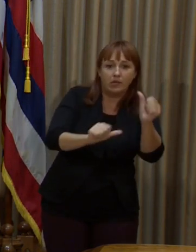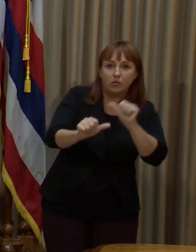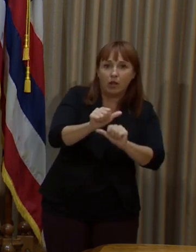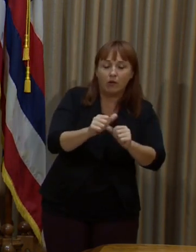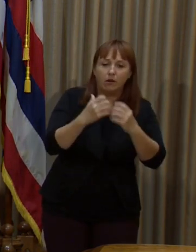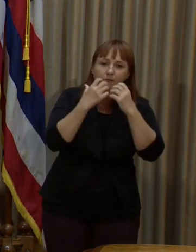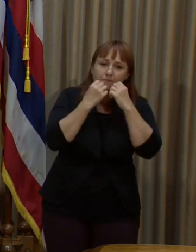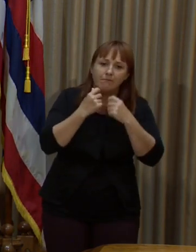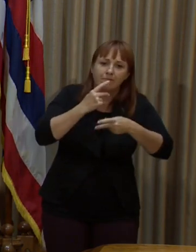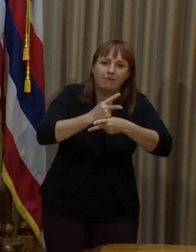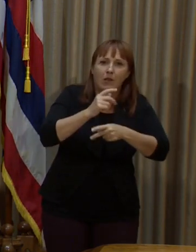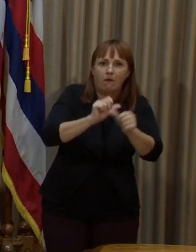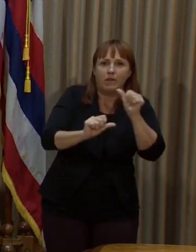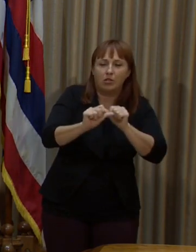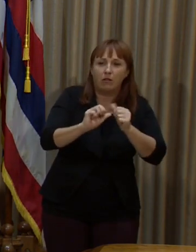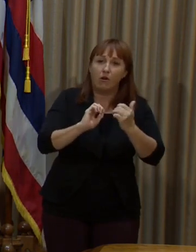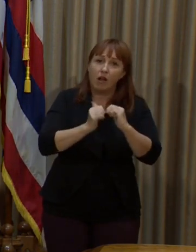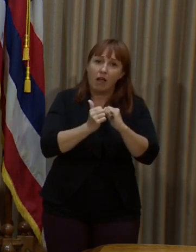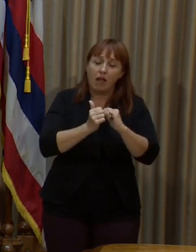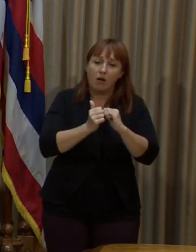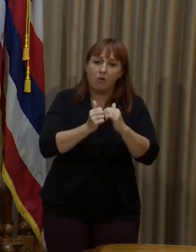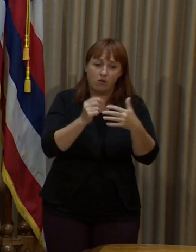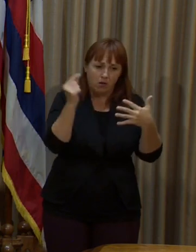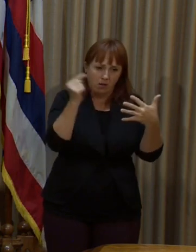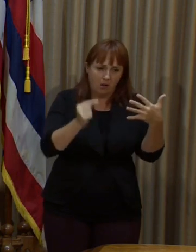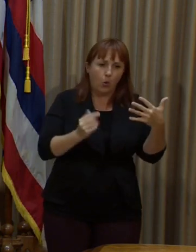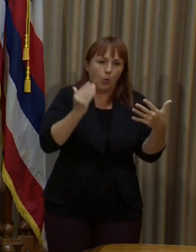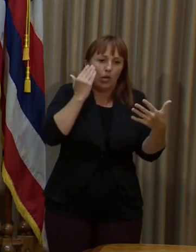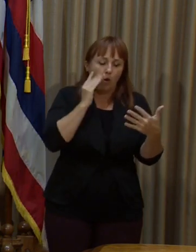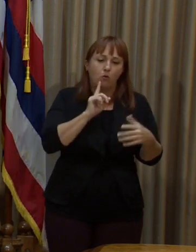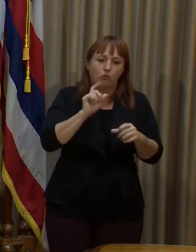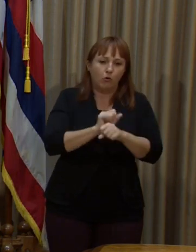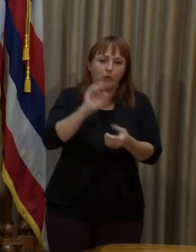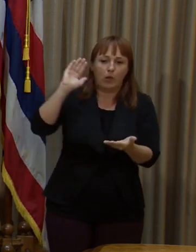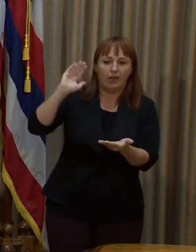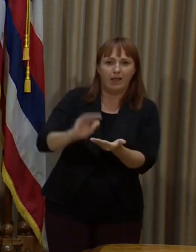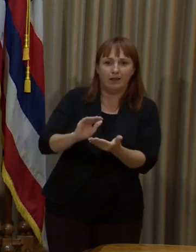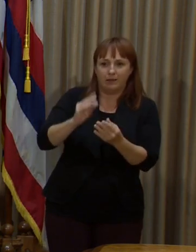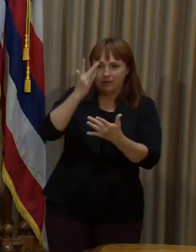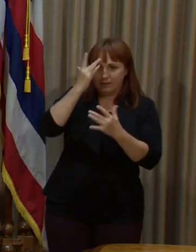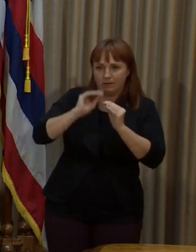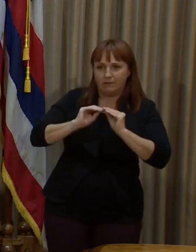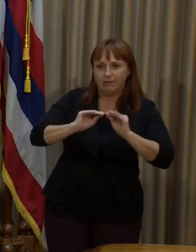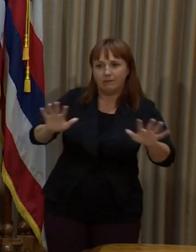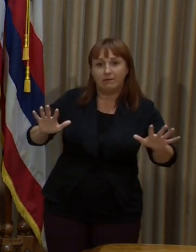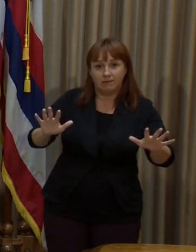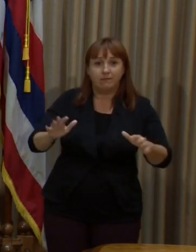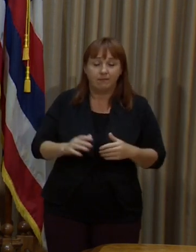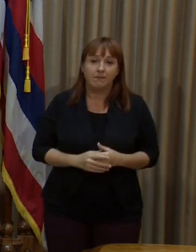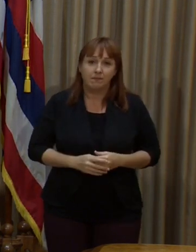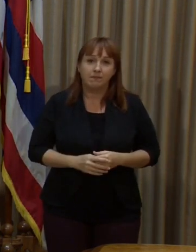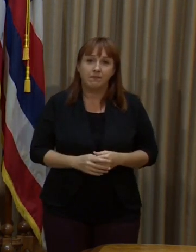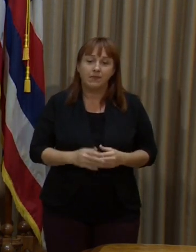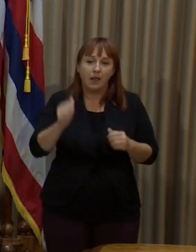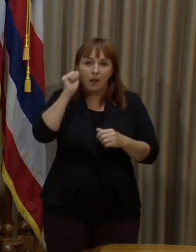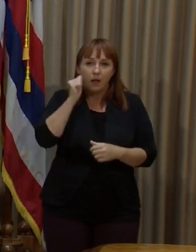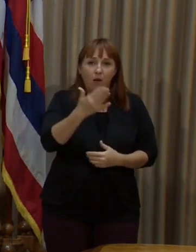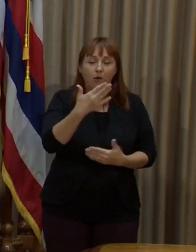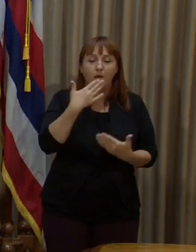and care about each other by doing all the things that we know reduce the spread of COVID here in the state of Hawaii. Aloha and